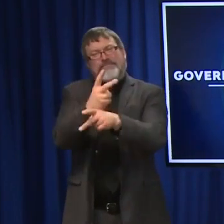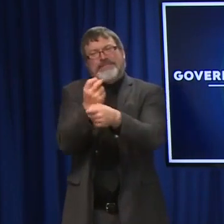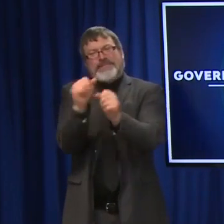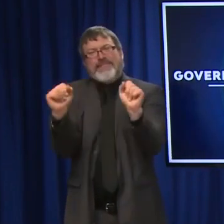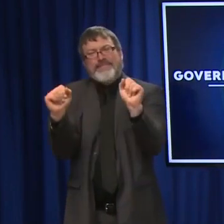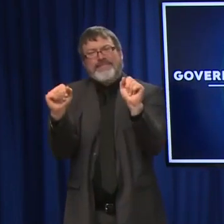Thank you guys.